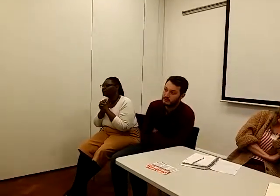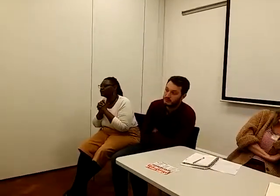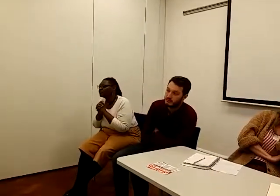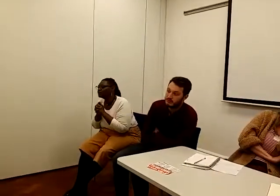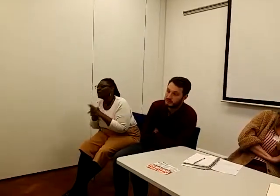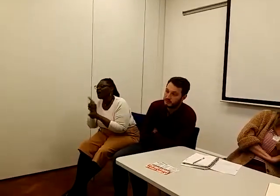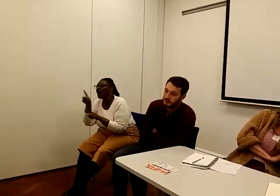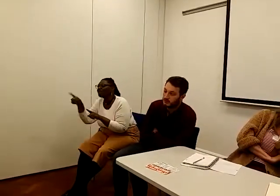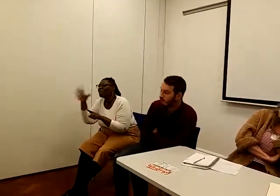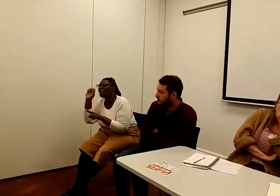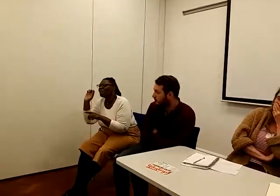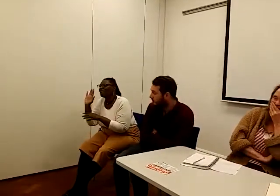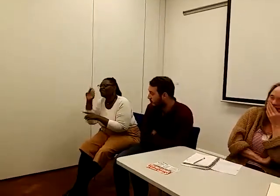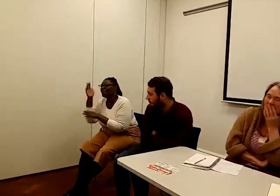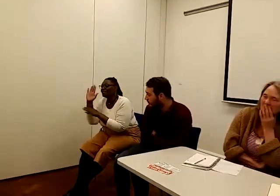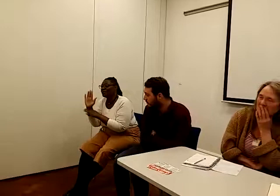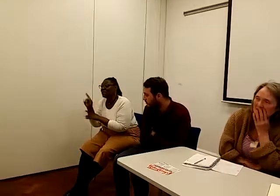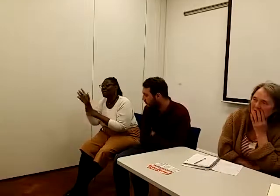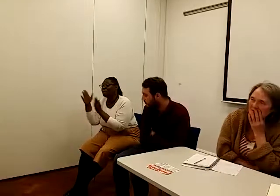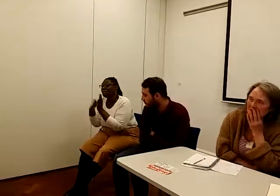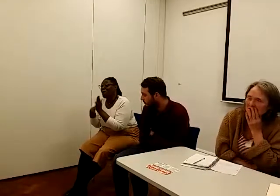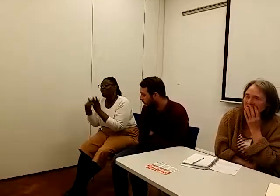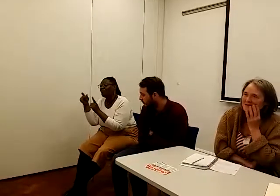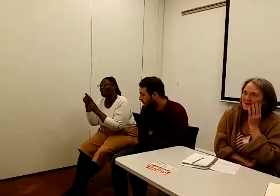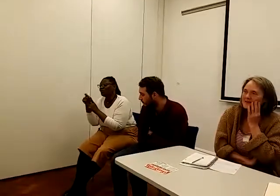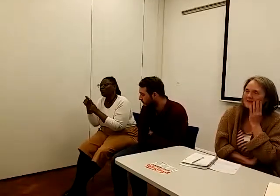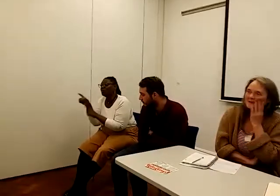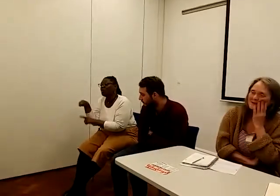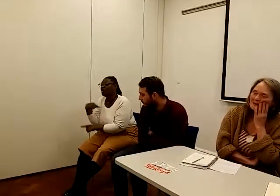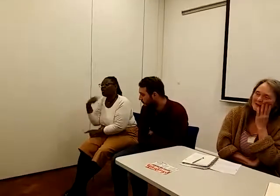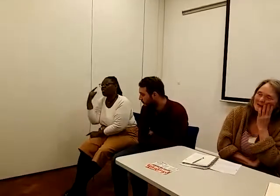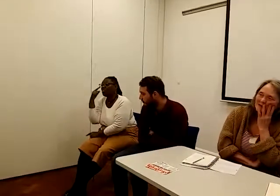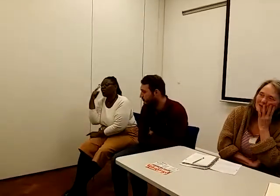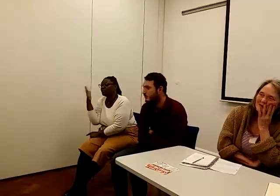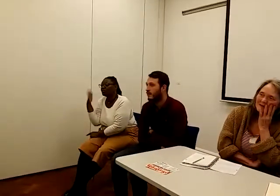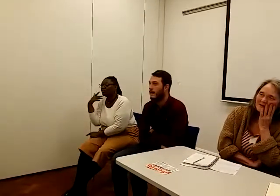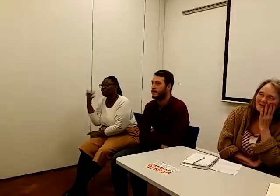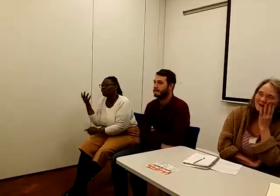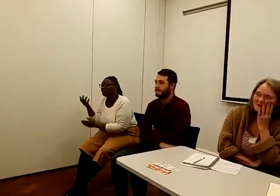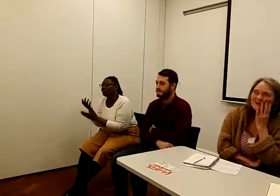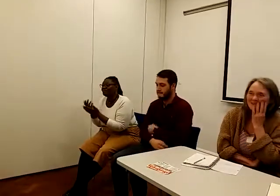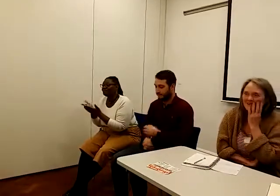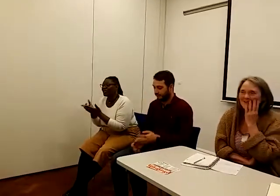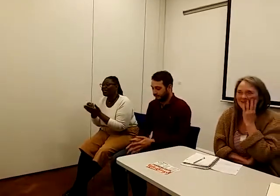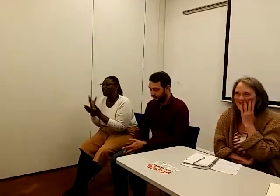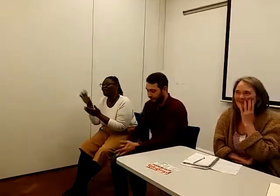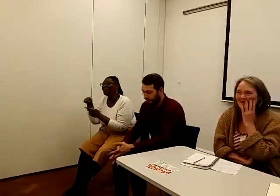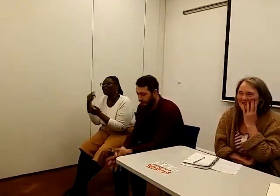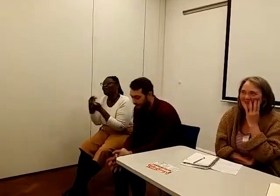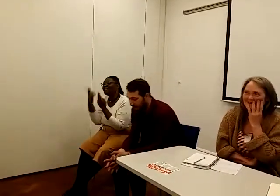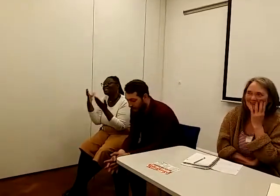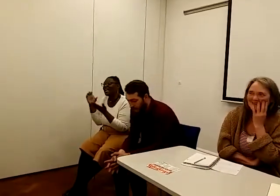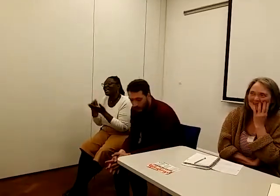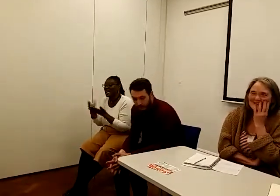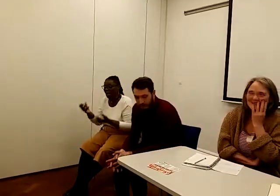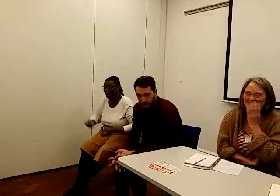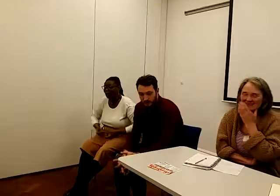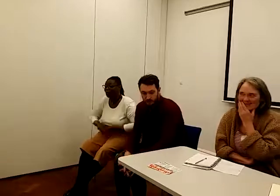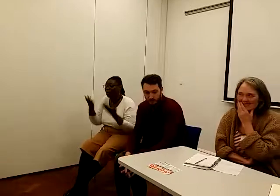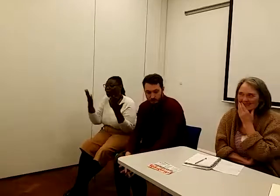episode, Michael Portillo thought that he sent to your pain was for one day, and he went out and blew the lot on the bottle of